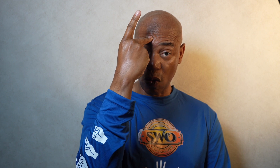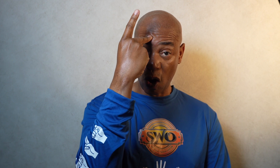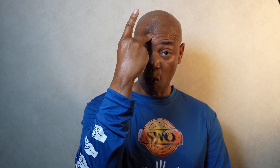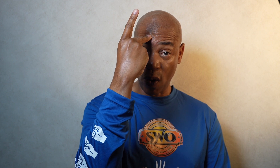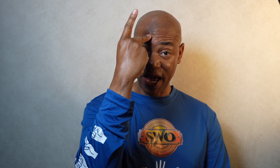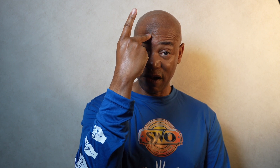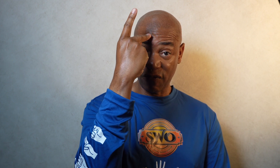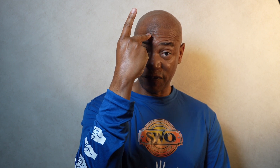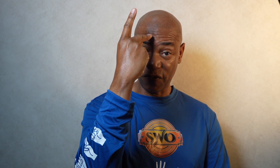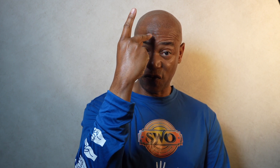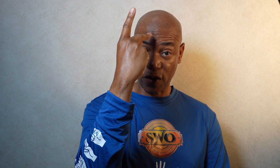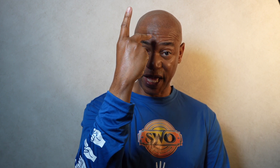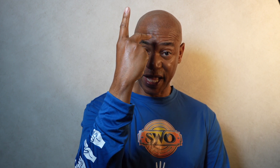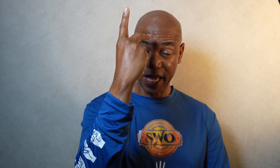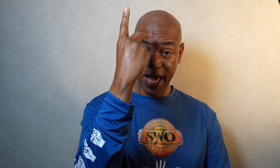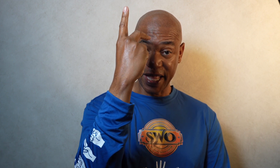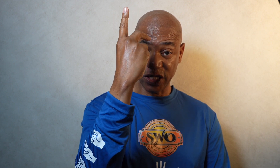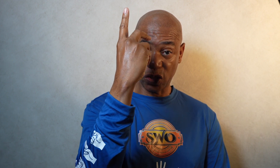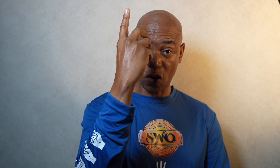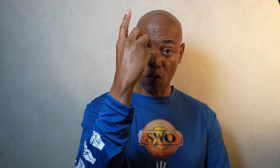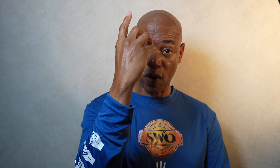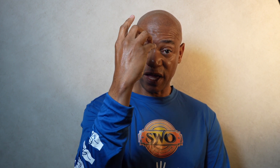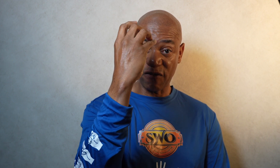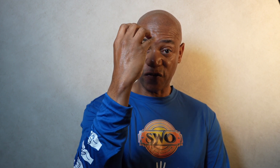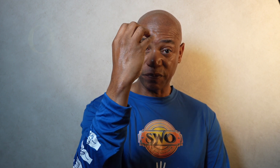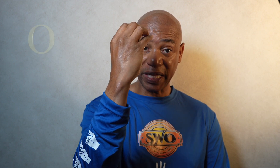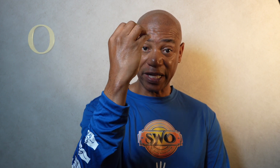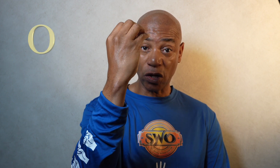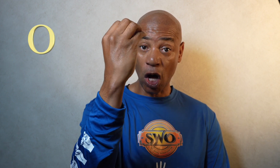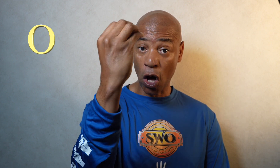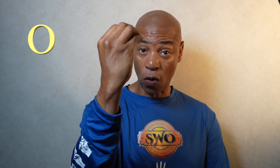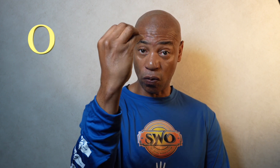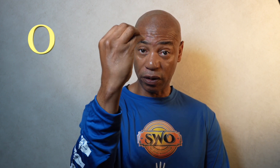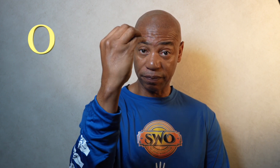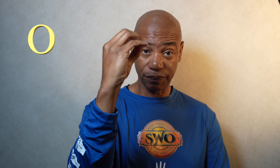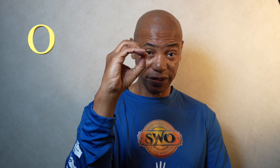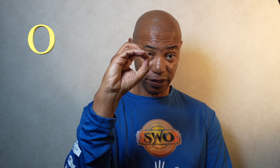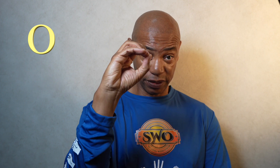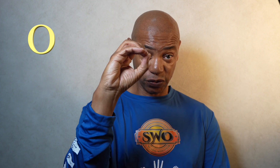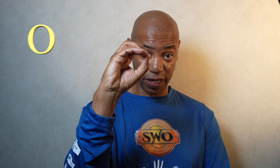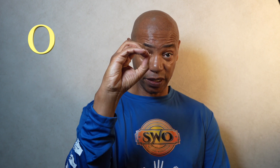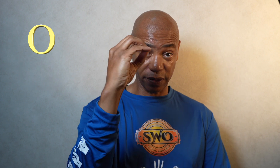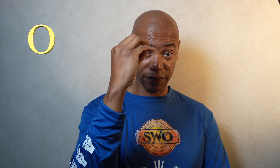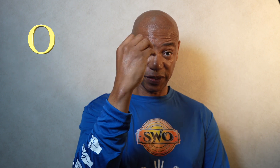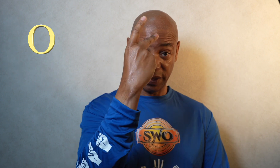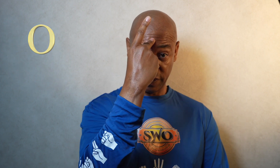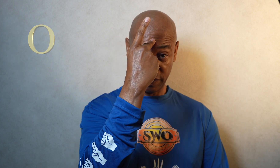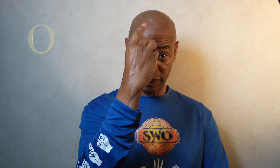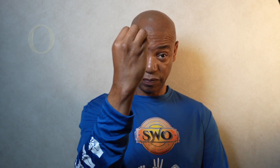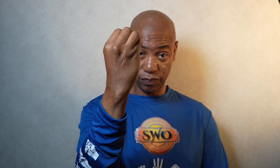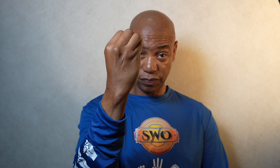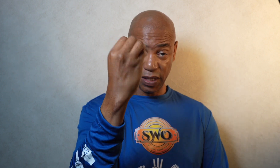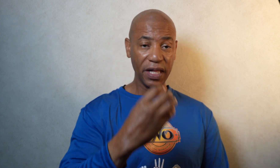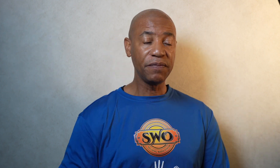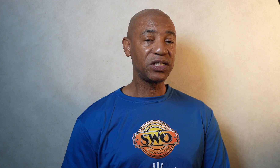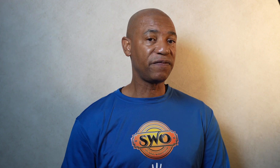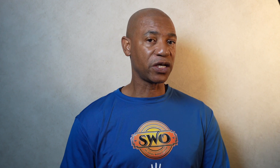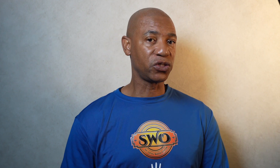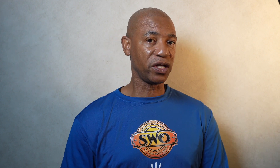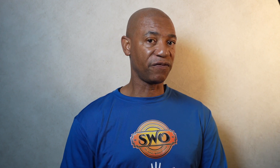away from the forehead and as you go away you form the letter o. This right here. Let me see if I can show you that